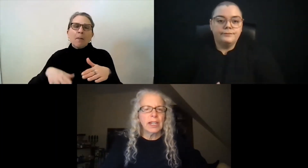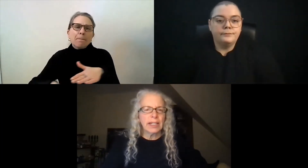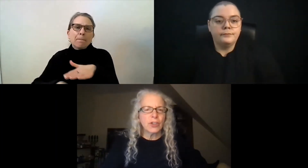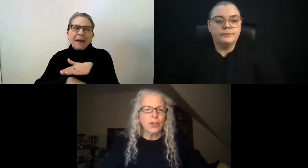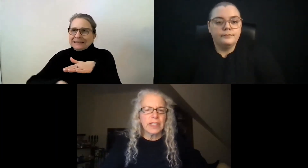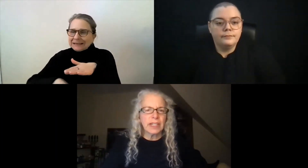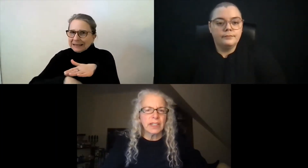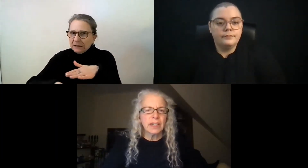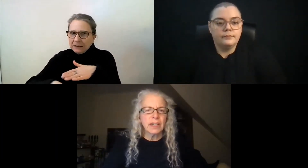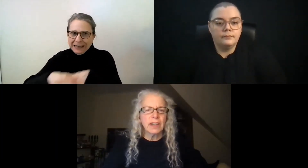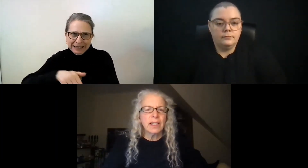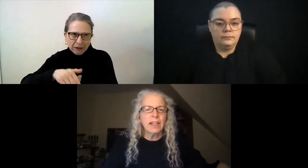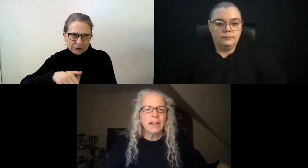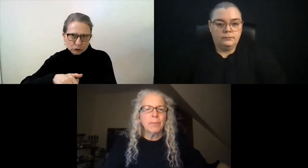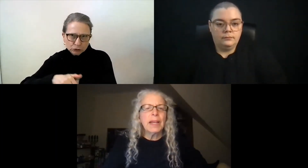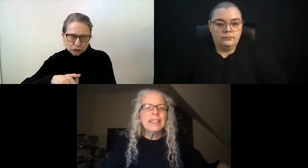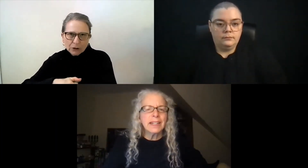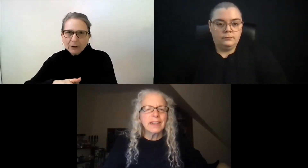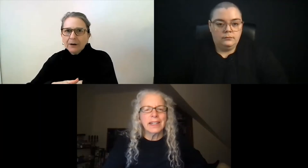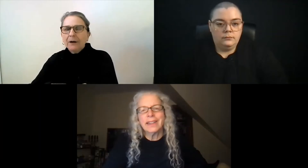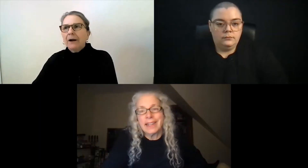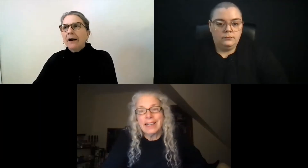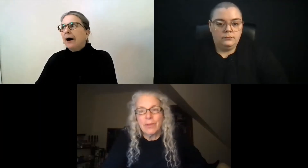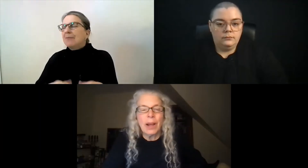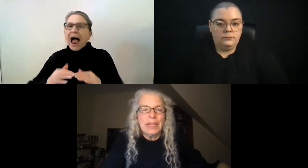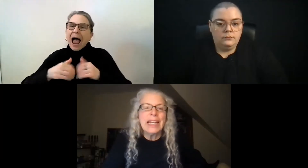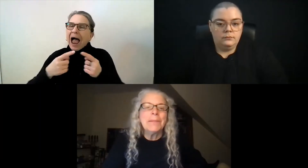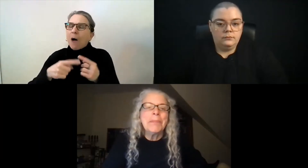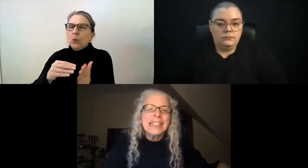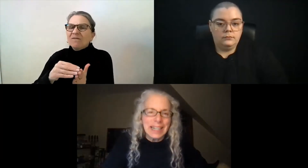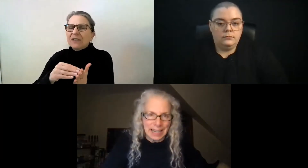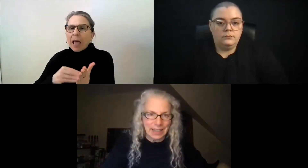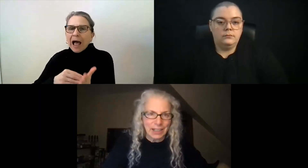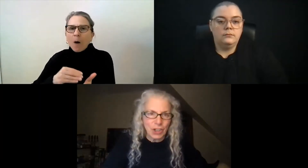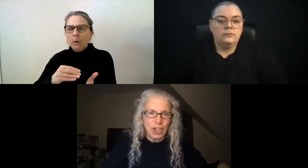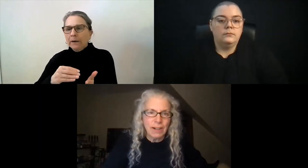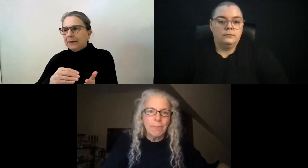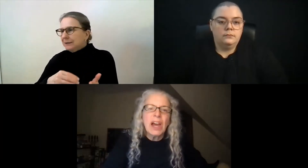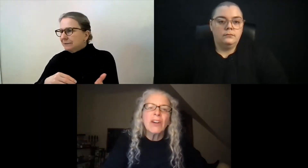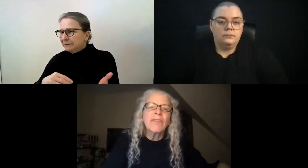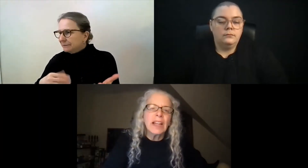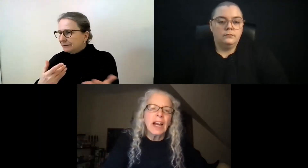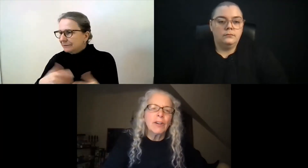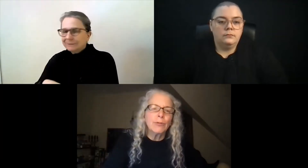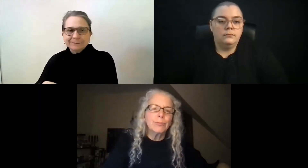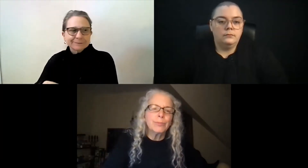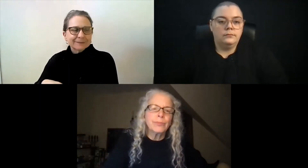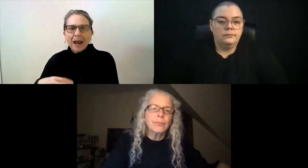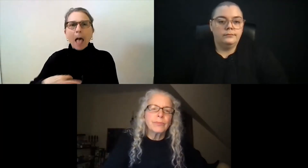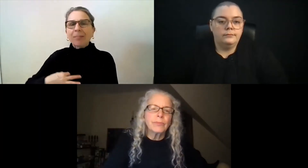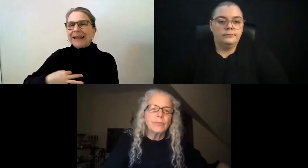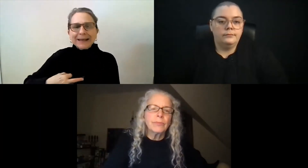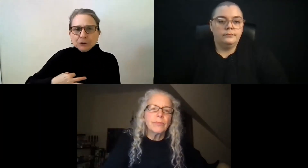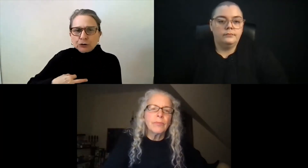to get services. Basically, I mean, they need basic English, how to fill out